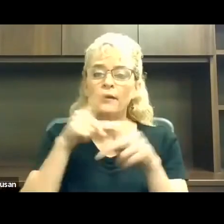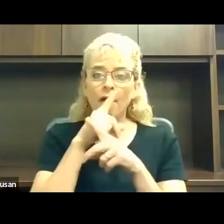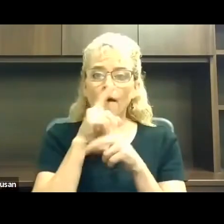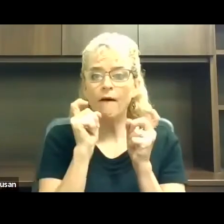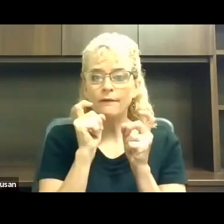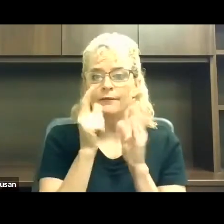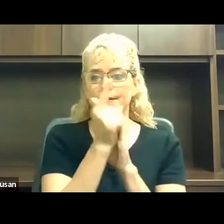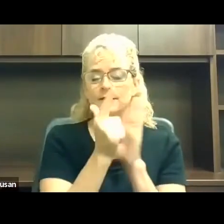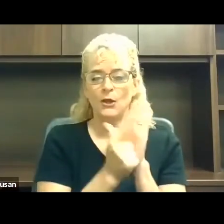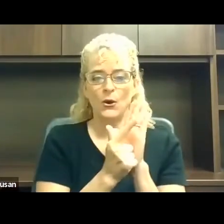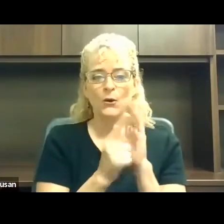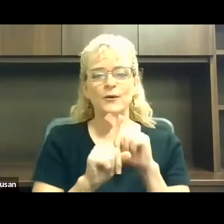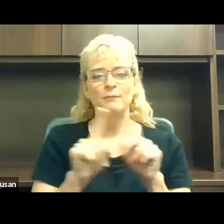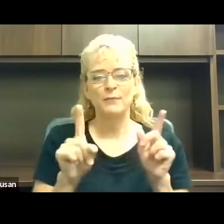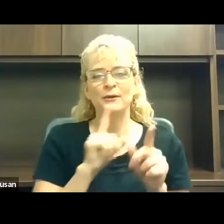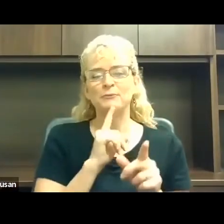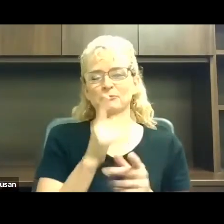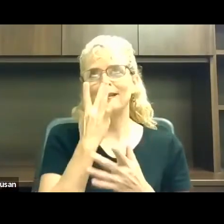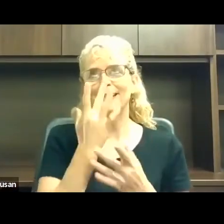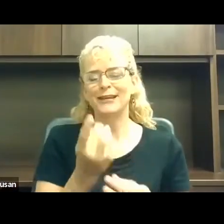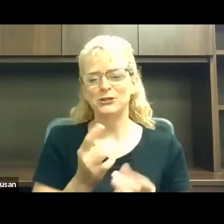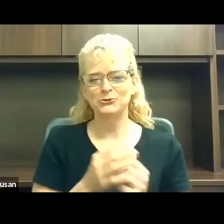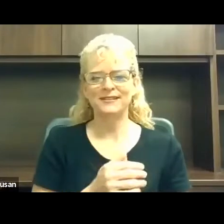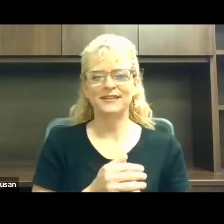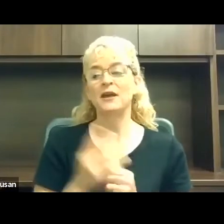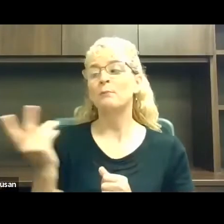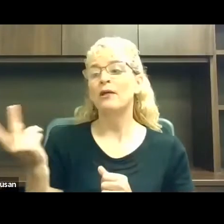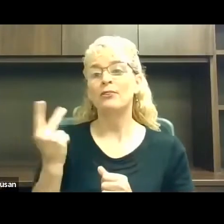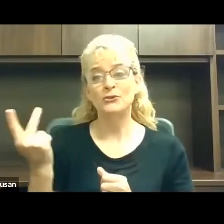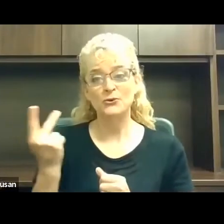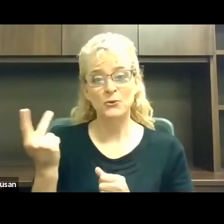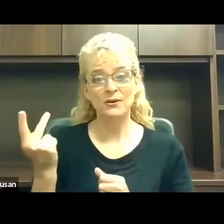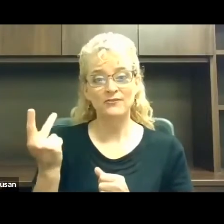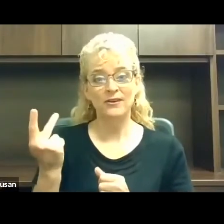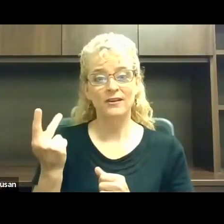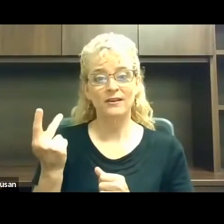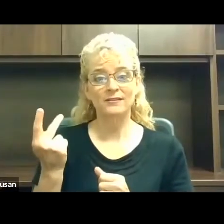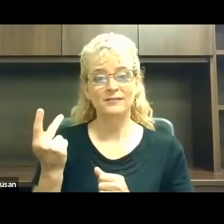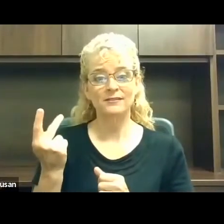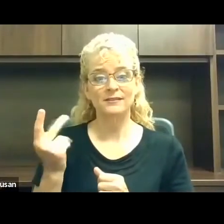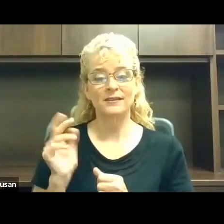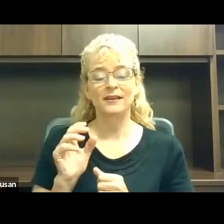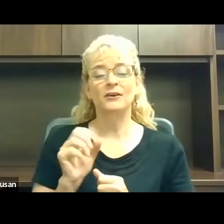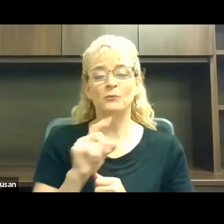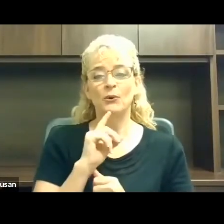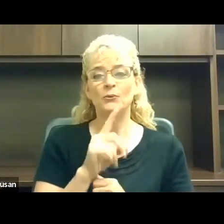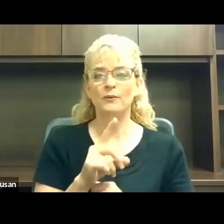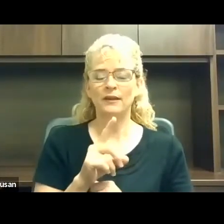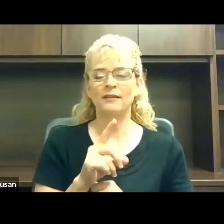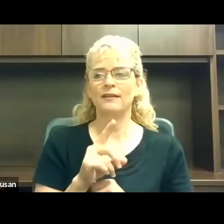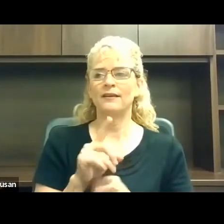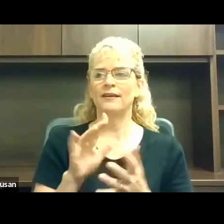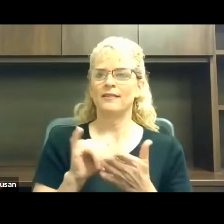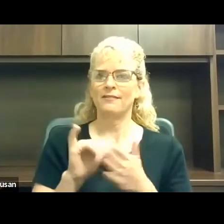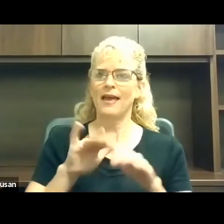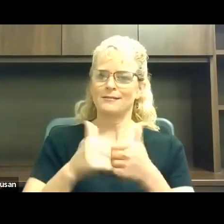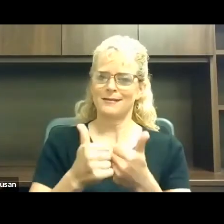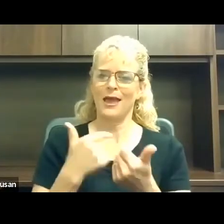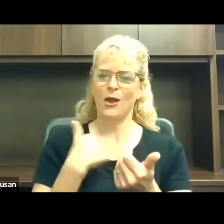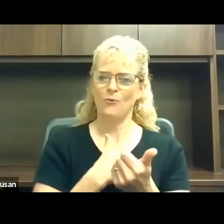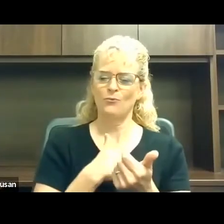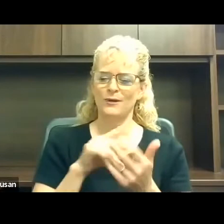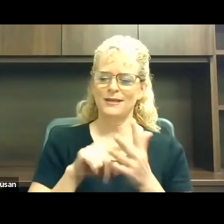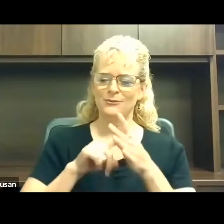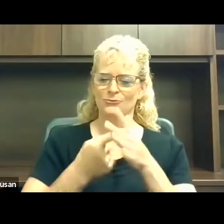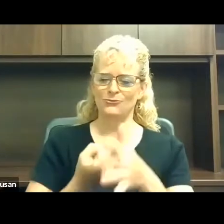kind of interesting. So we got thrown into the, if you will, the disability movement. I didn't